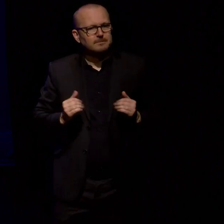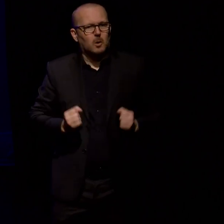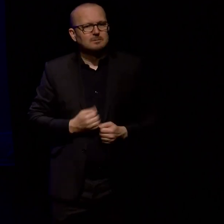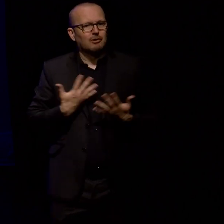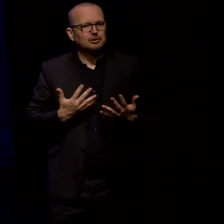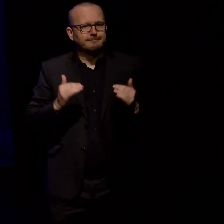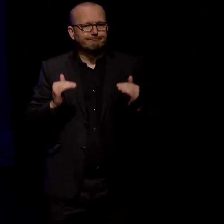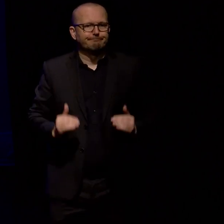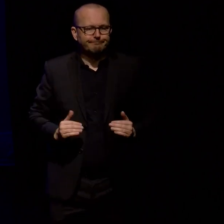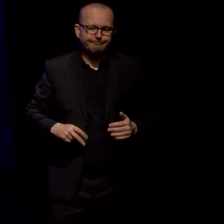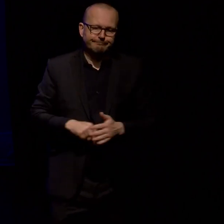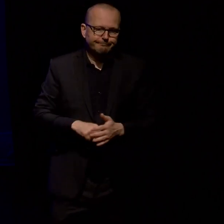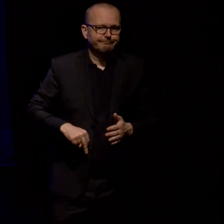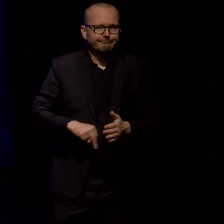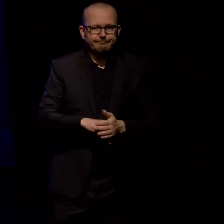And then